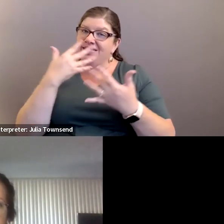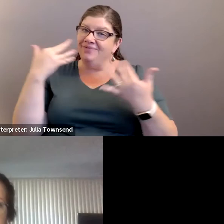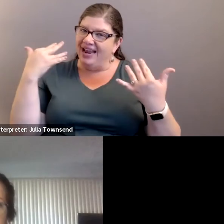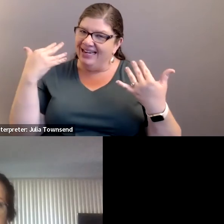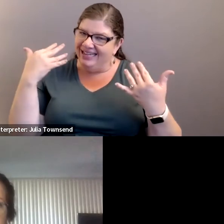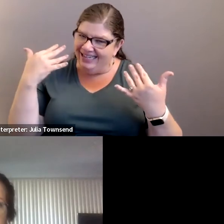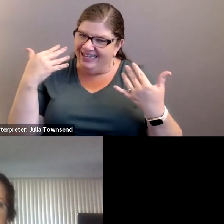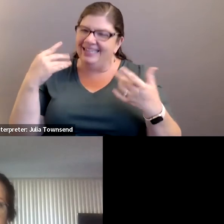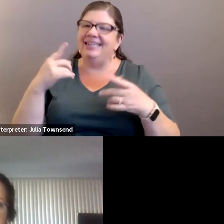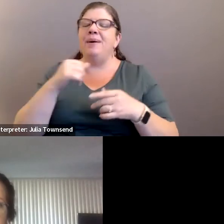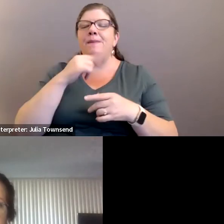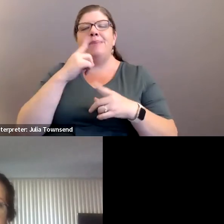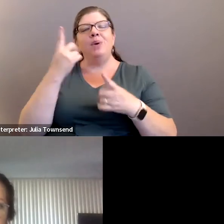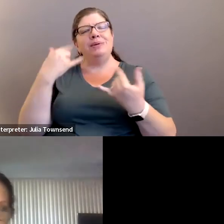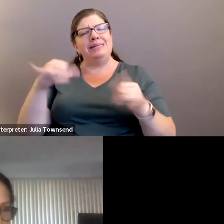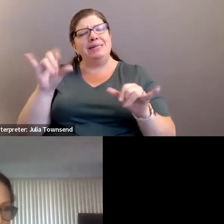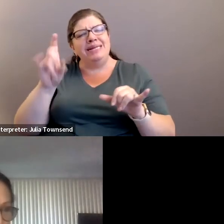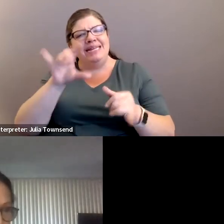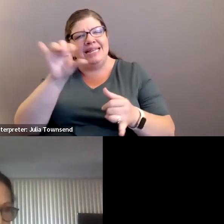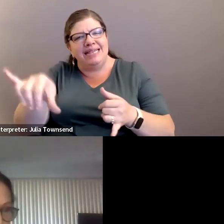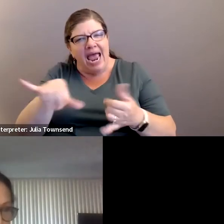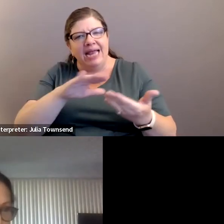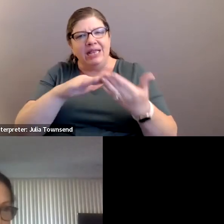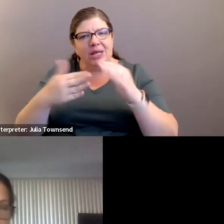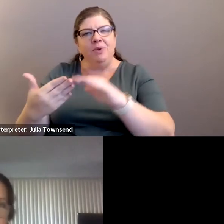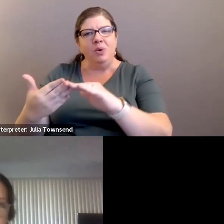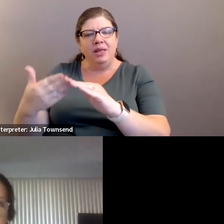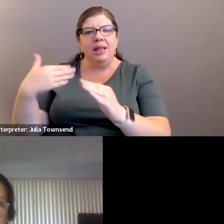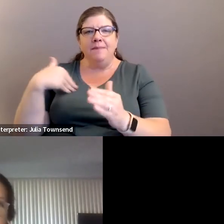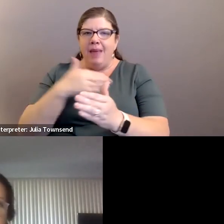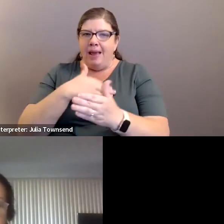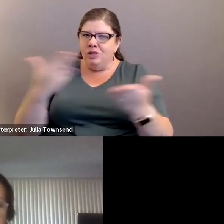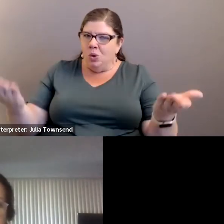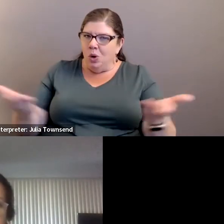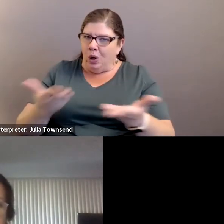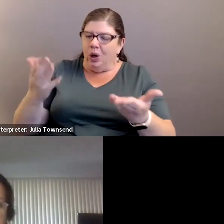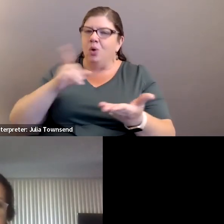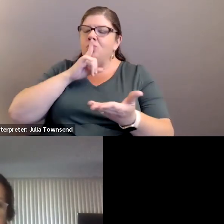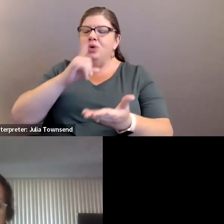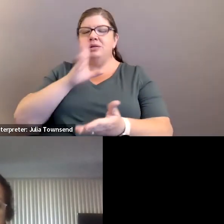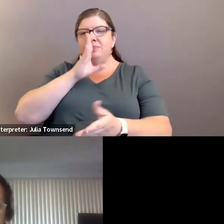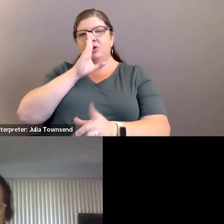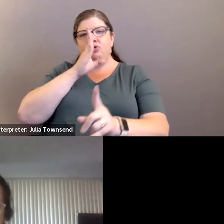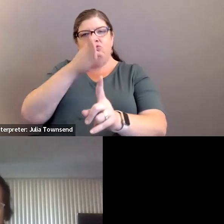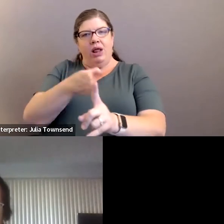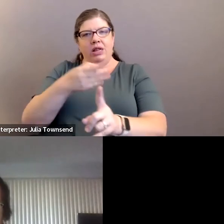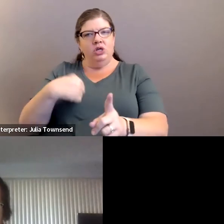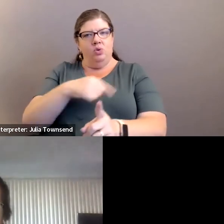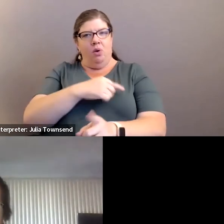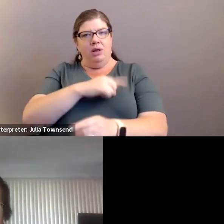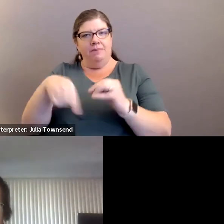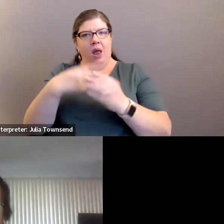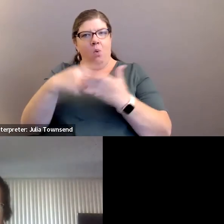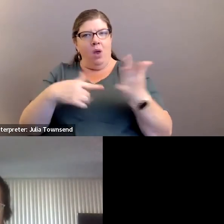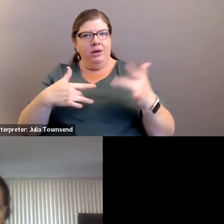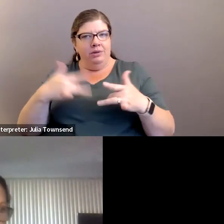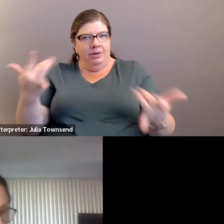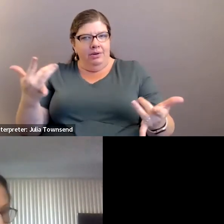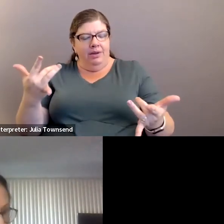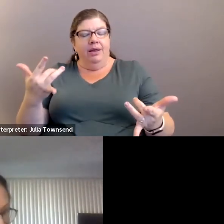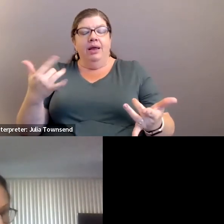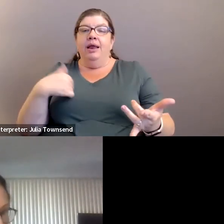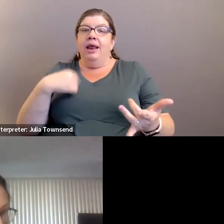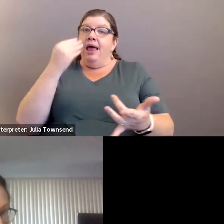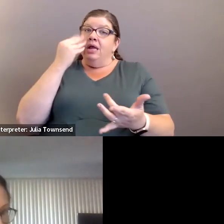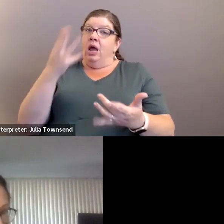but we needed all of that and in the community the the members who are here that really were speaking very directly to us about what it was and